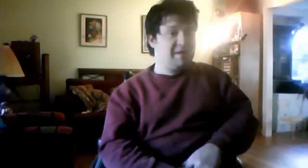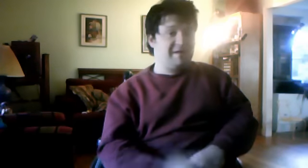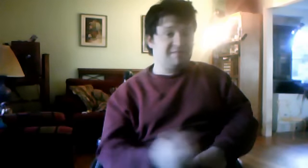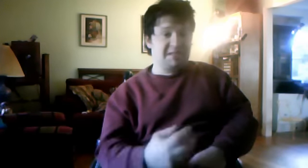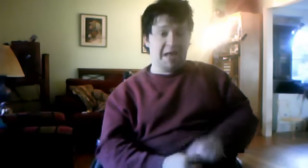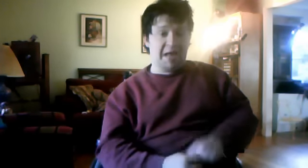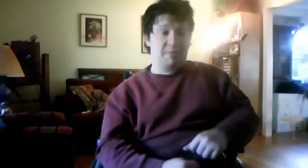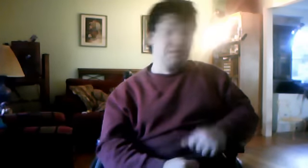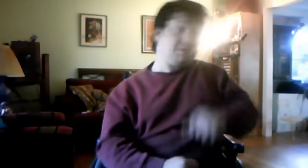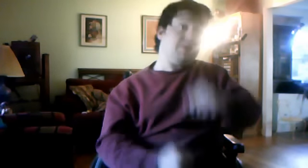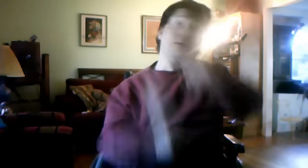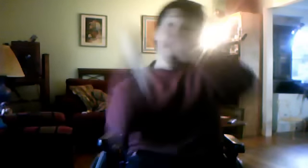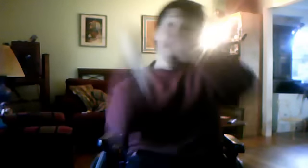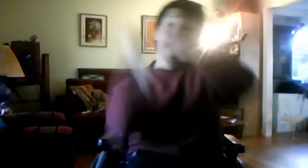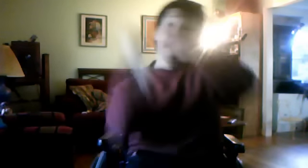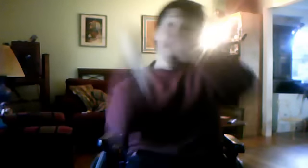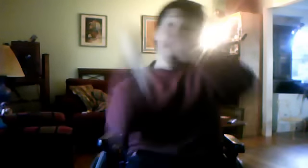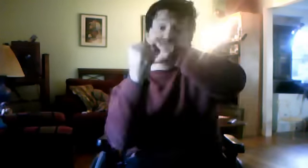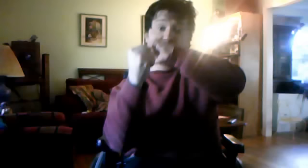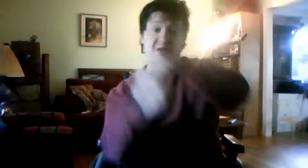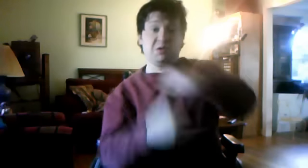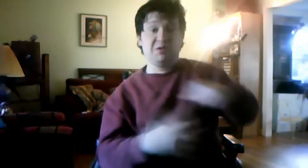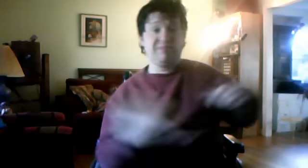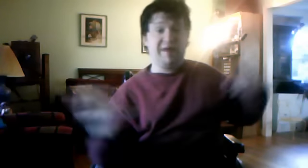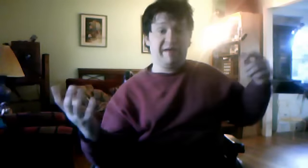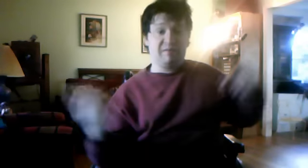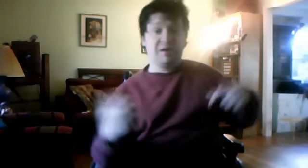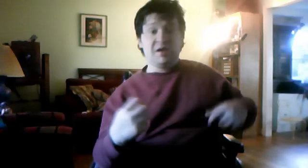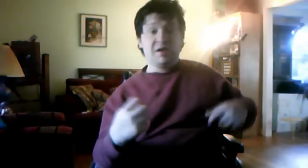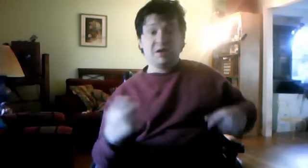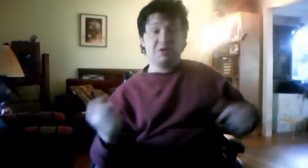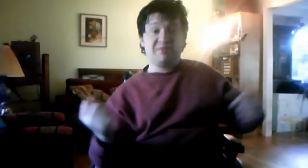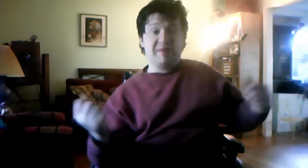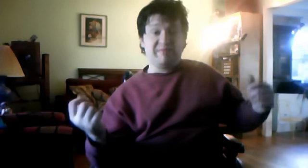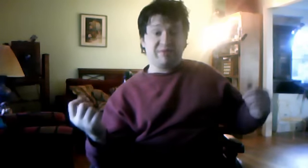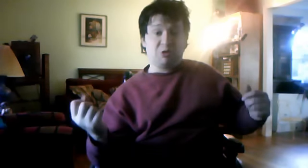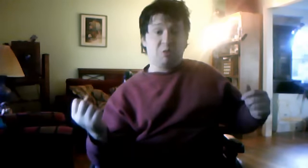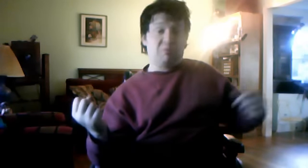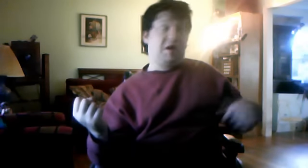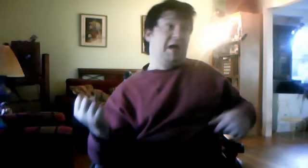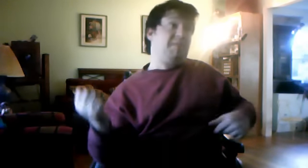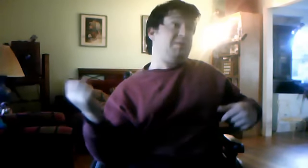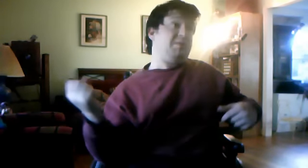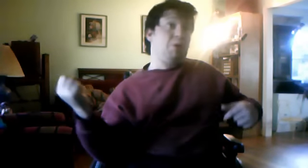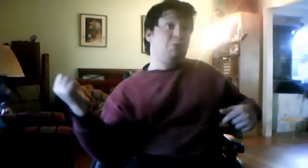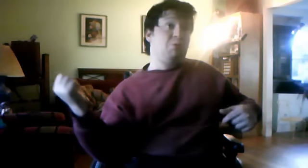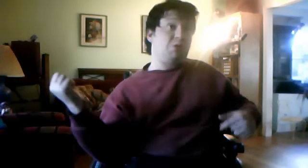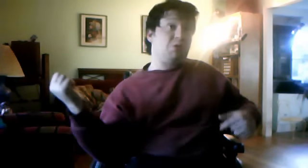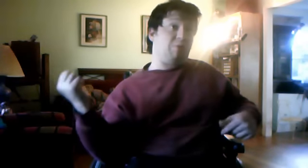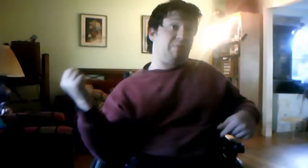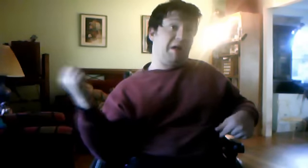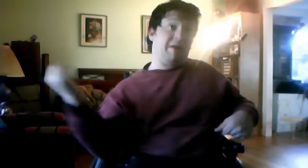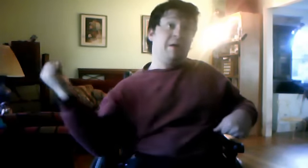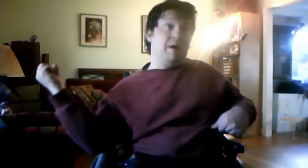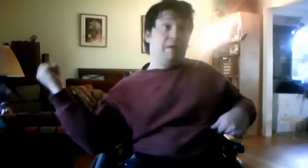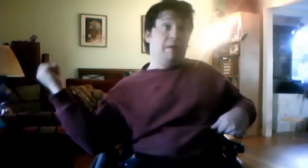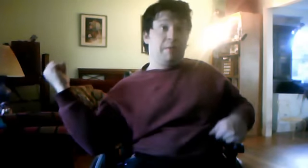if something happens, boom, you're ready, you don't even have, you don't even have to throw a mean, you could throw a block, a